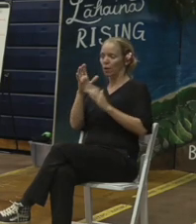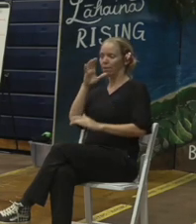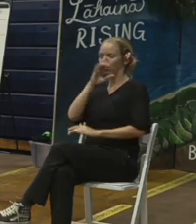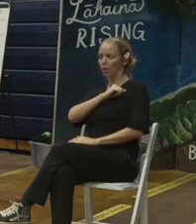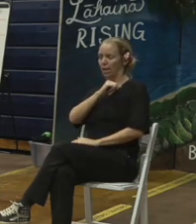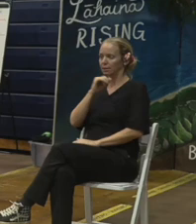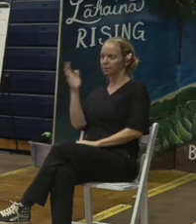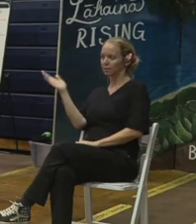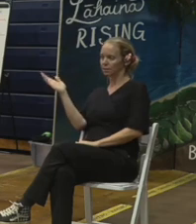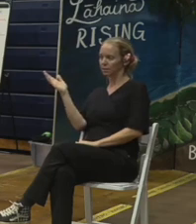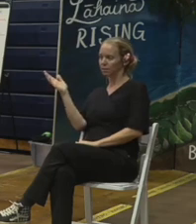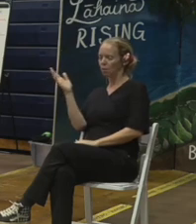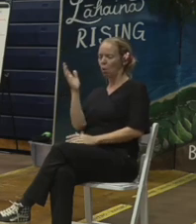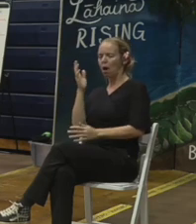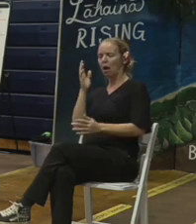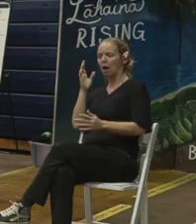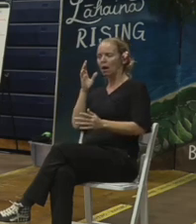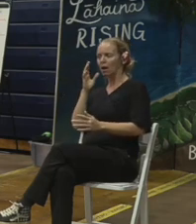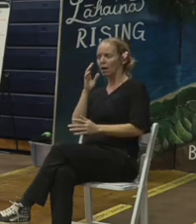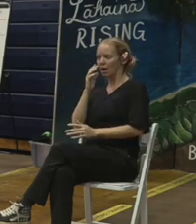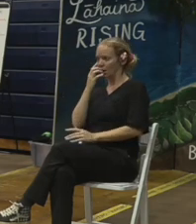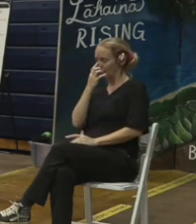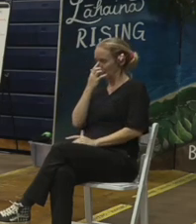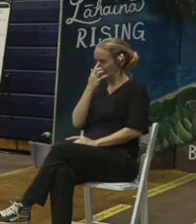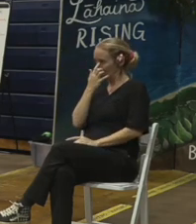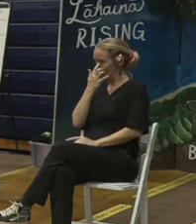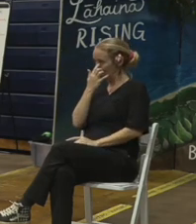or speculate so we'll go ahead